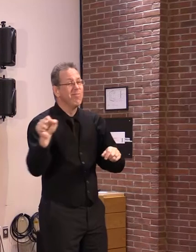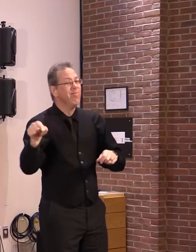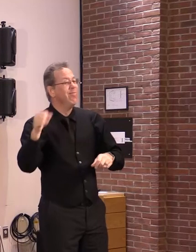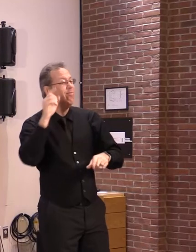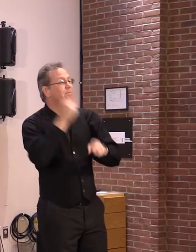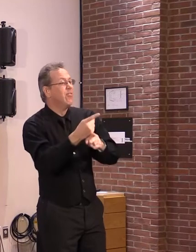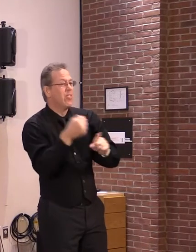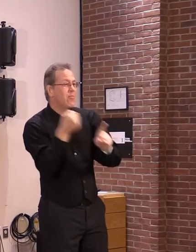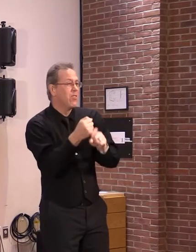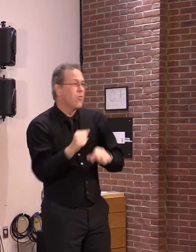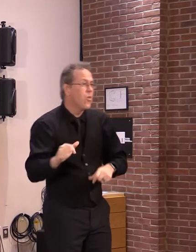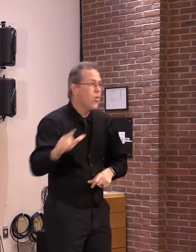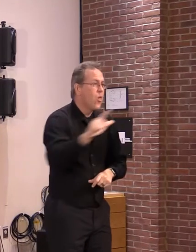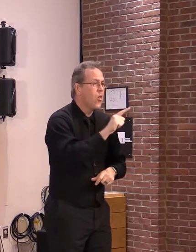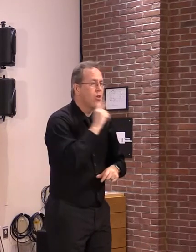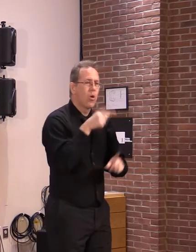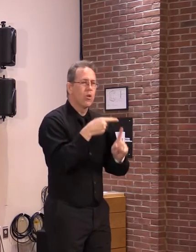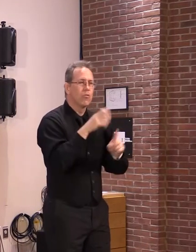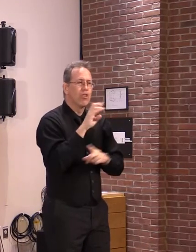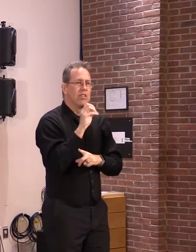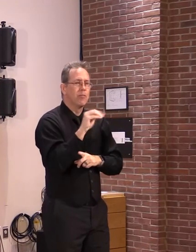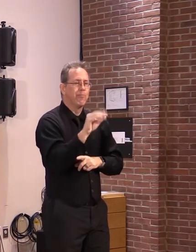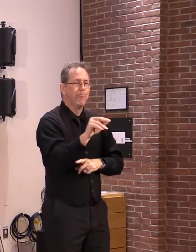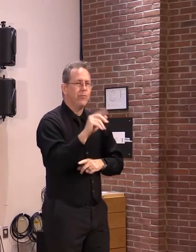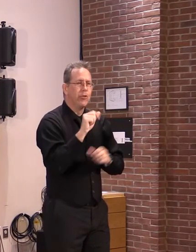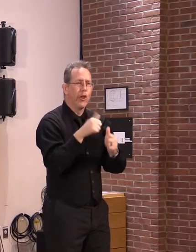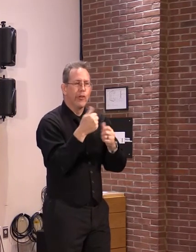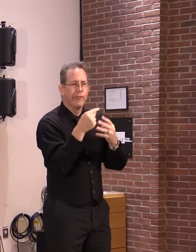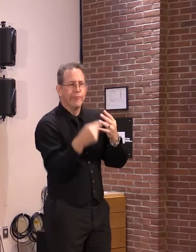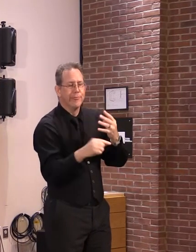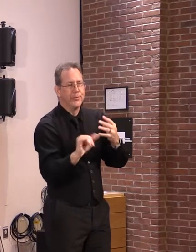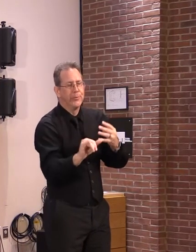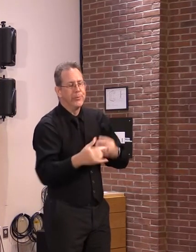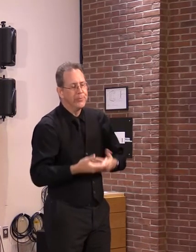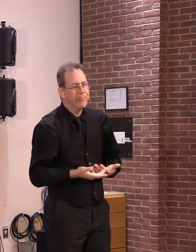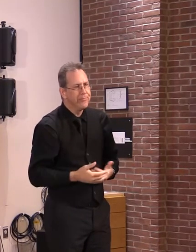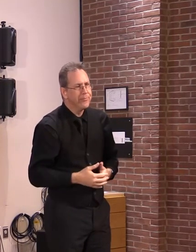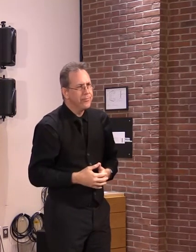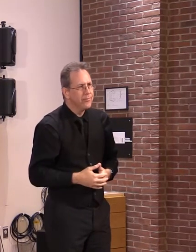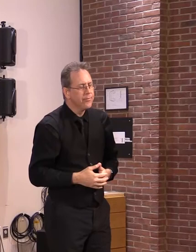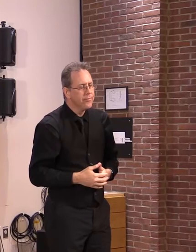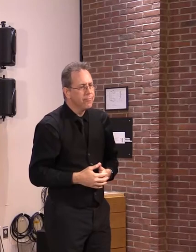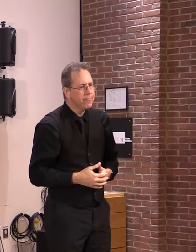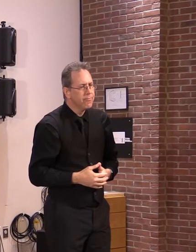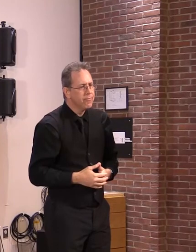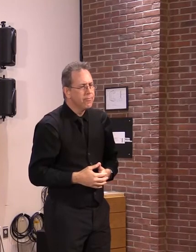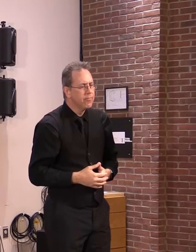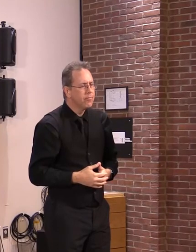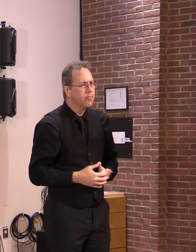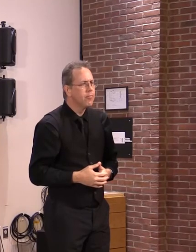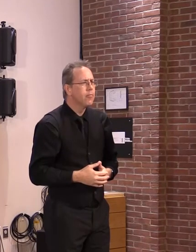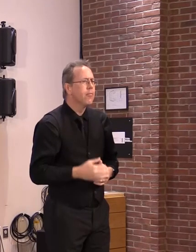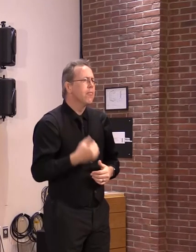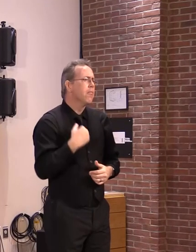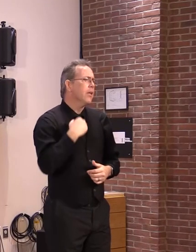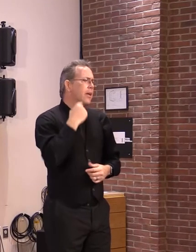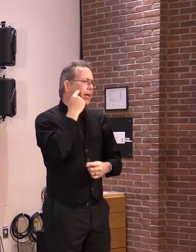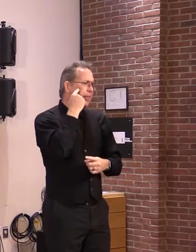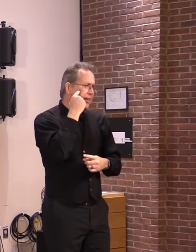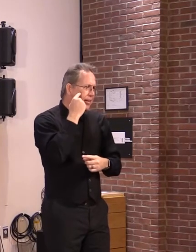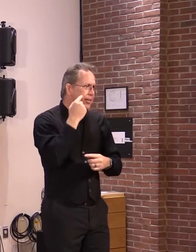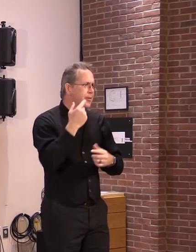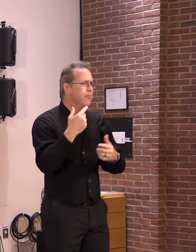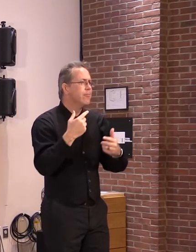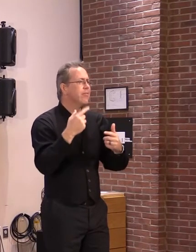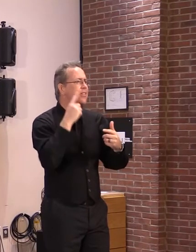related or I think it's as significant for all of